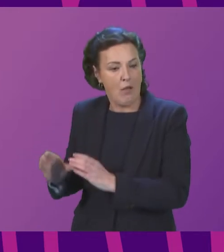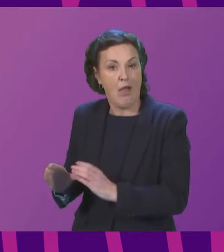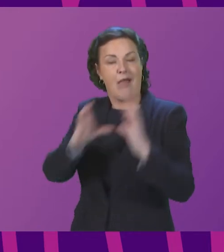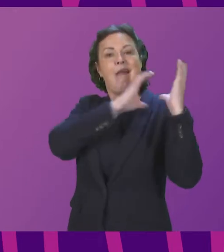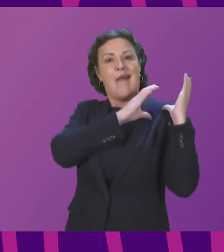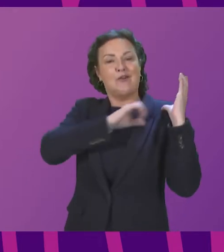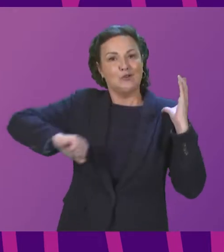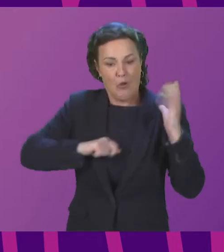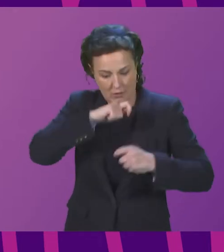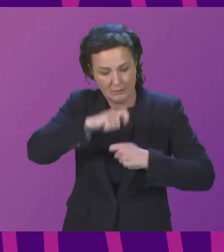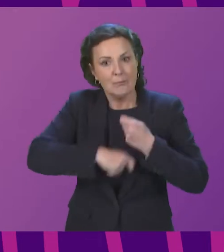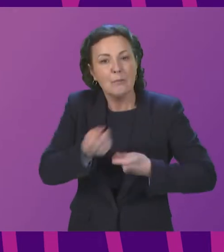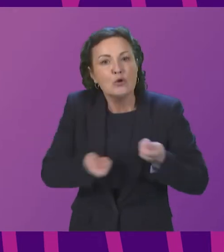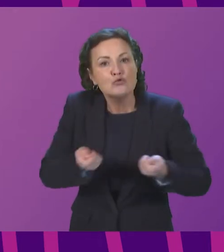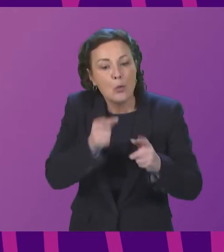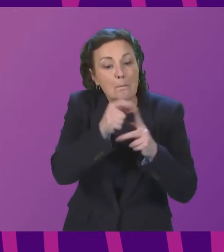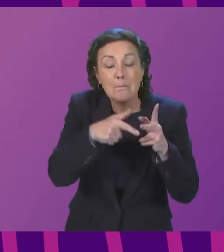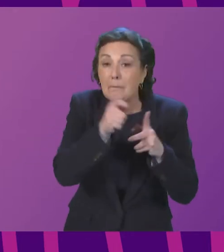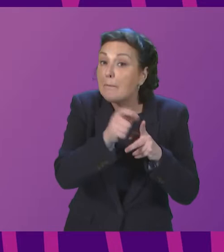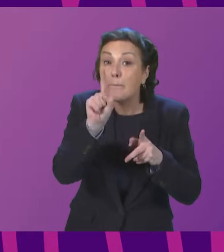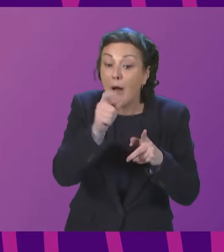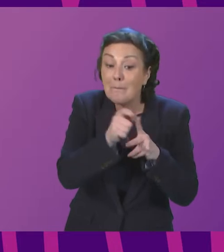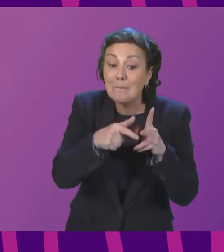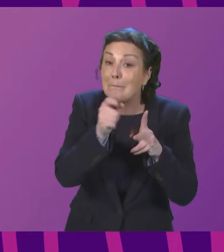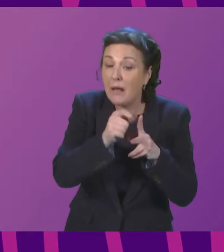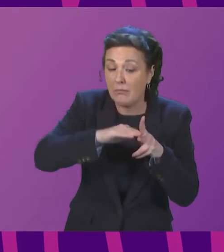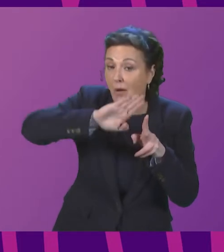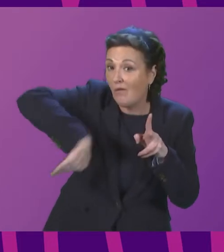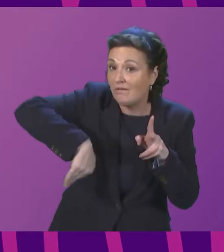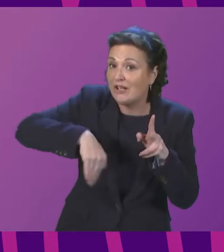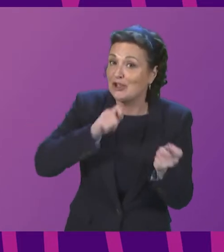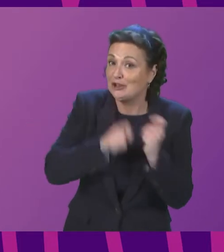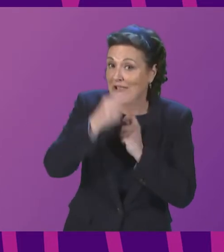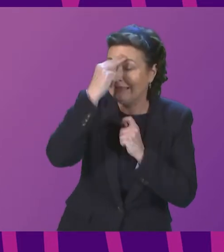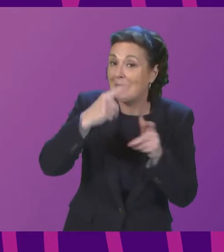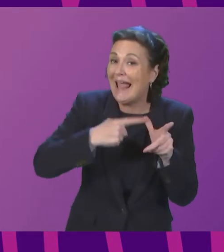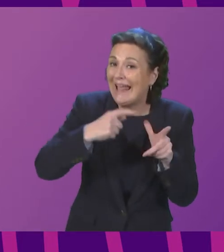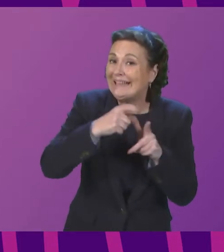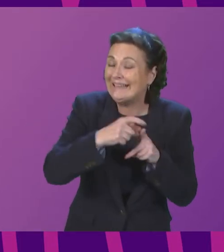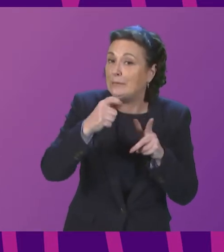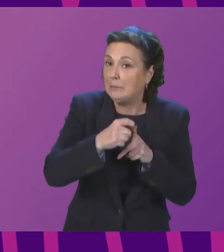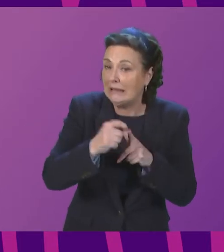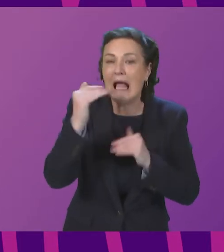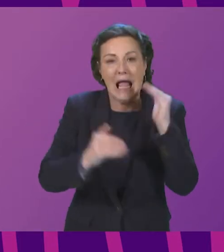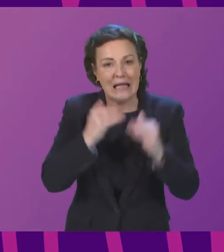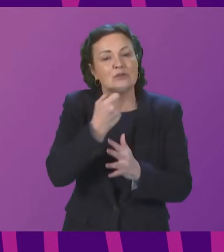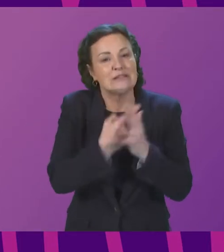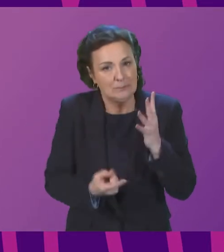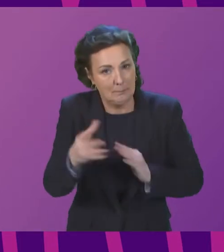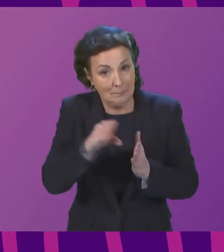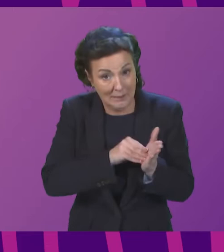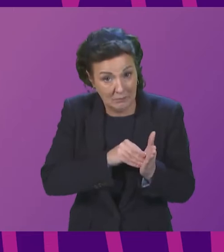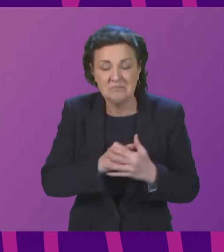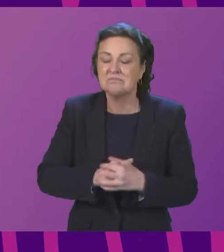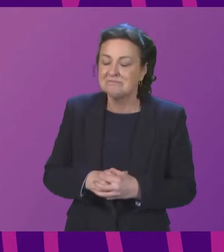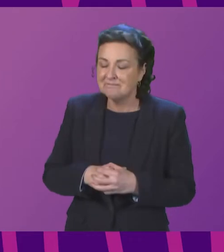of devolution is the ability to do things differently. And I welcome the additional submissions that the petitioner has